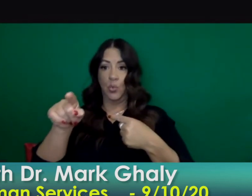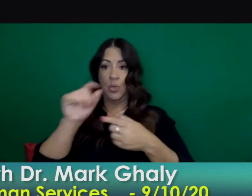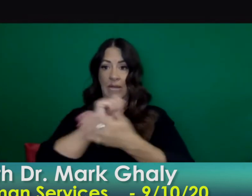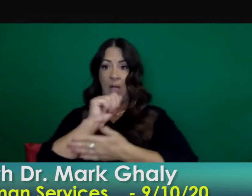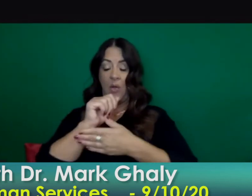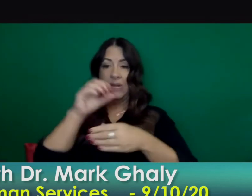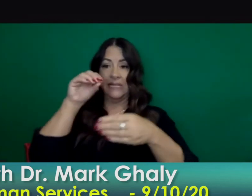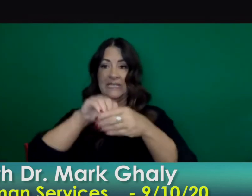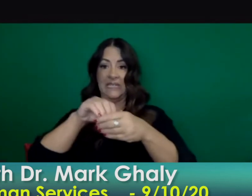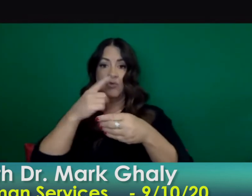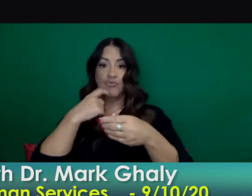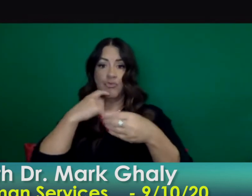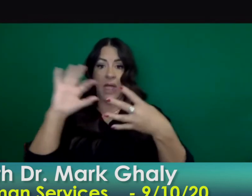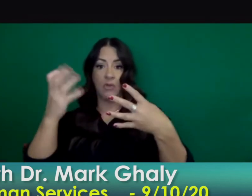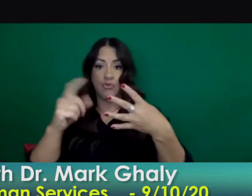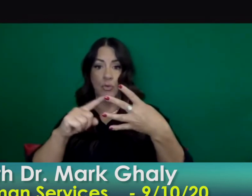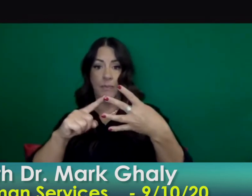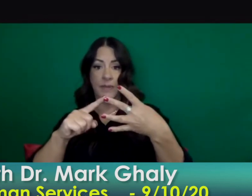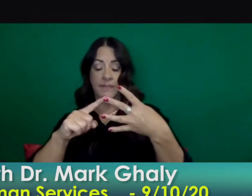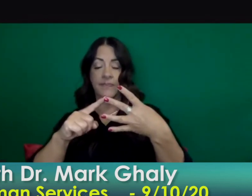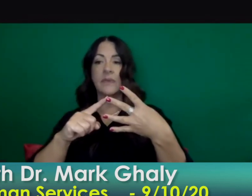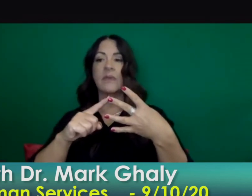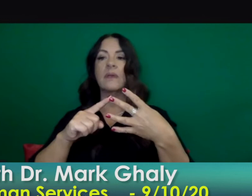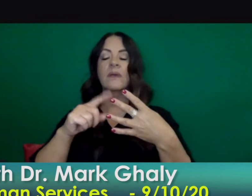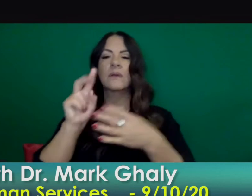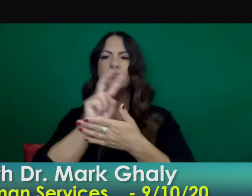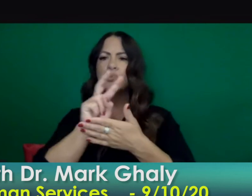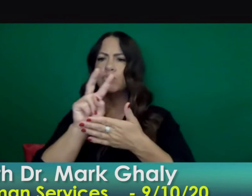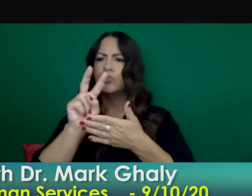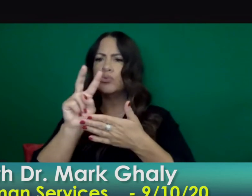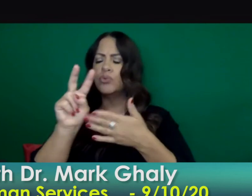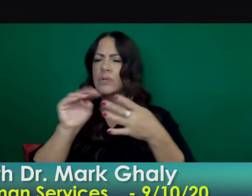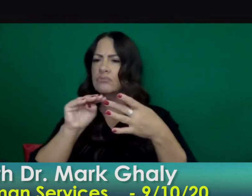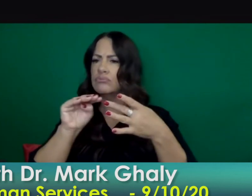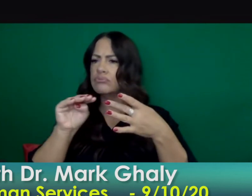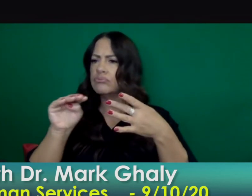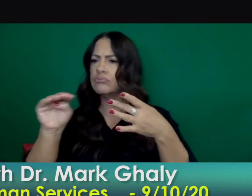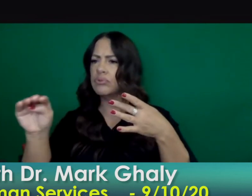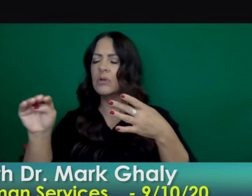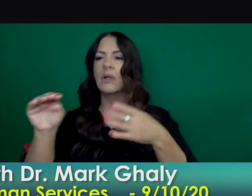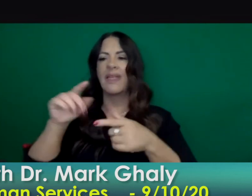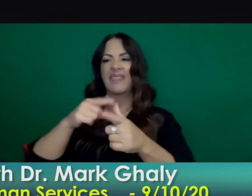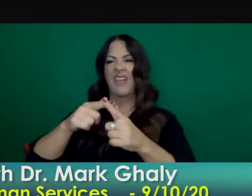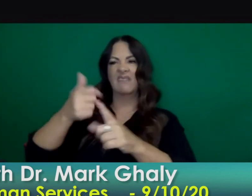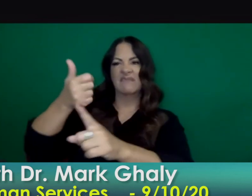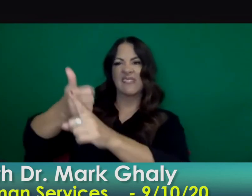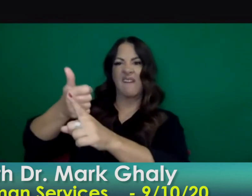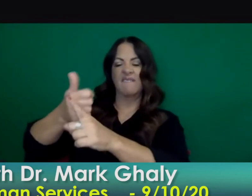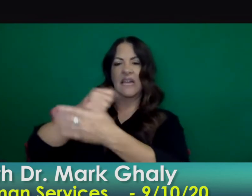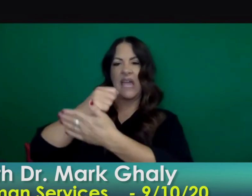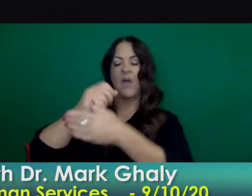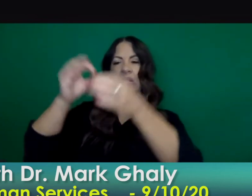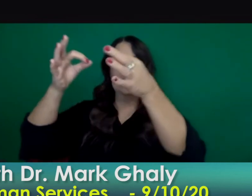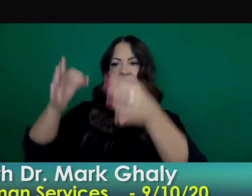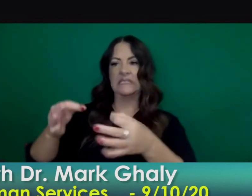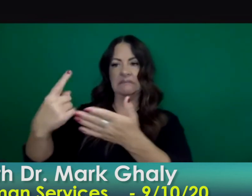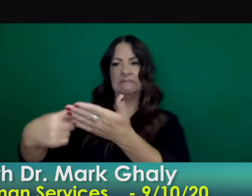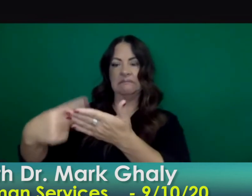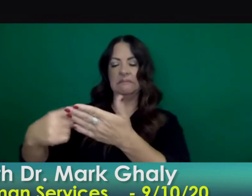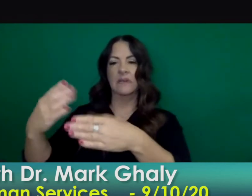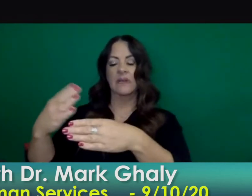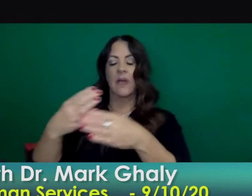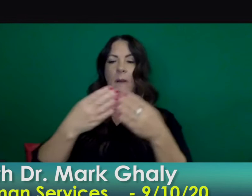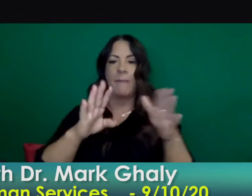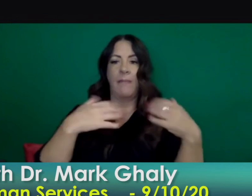or longer the ability to make the decision at the local level between public health and school districts